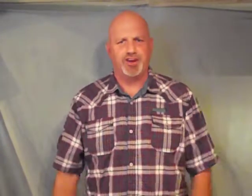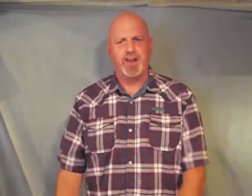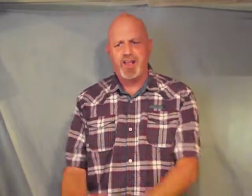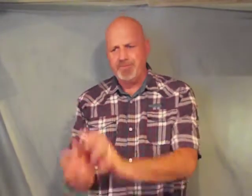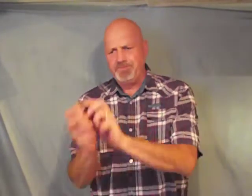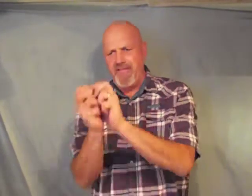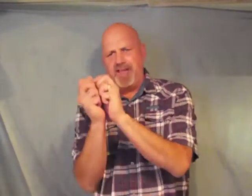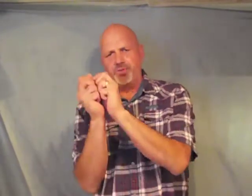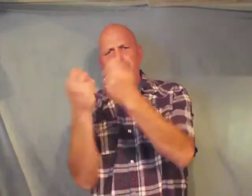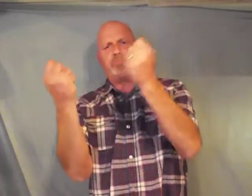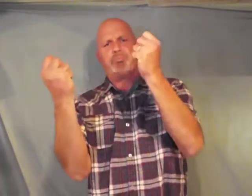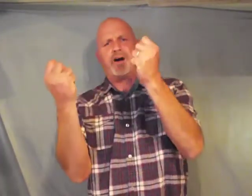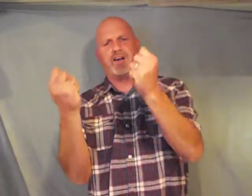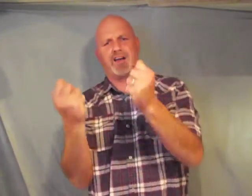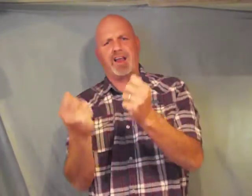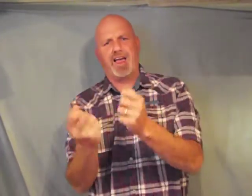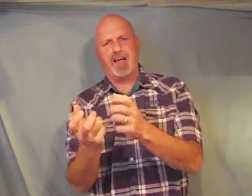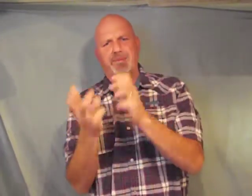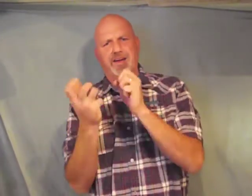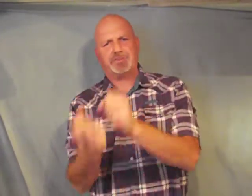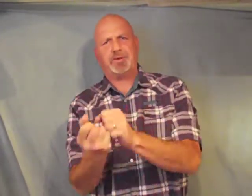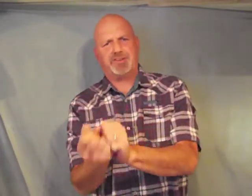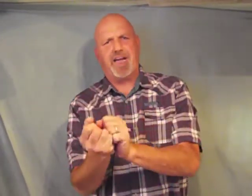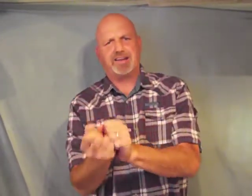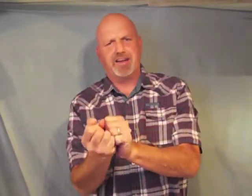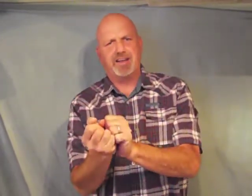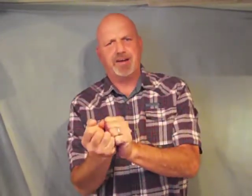and rip apart a clam that is protecting them